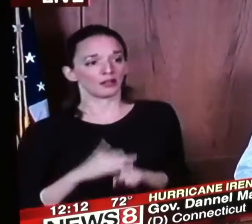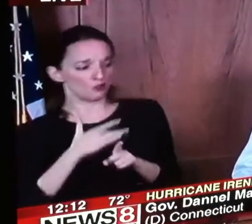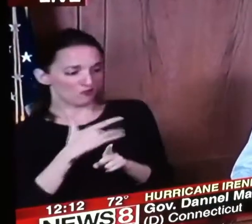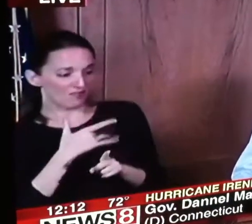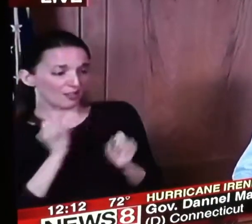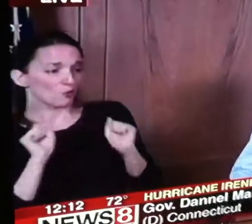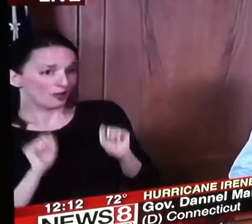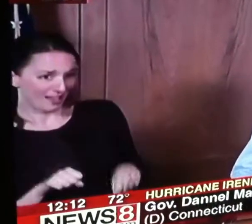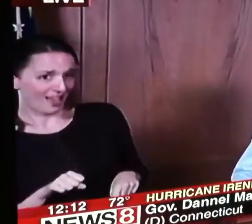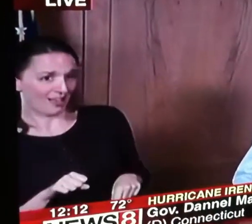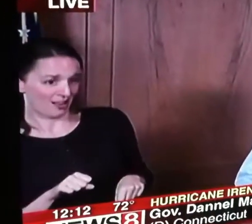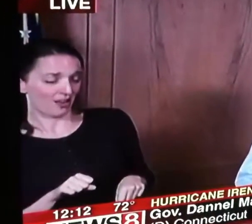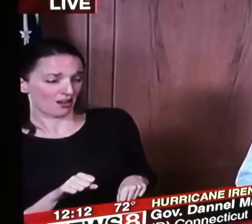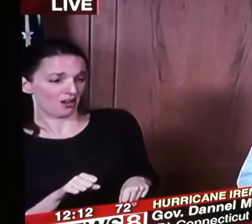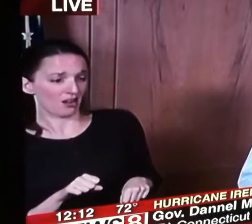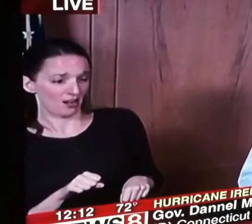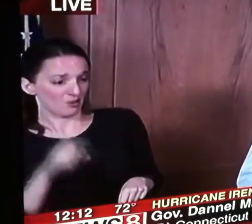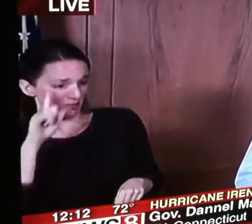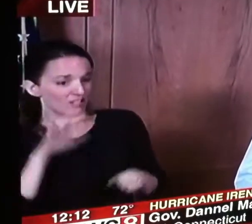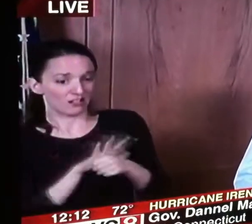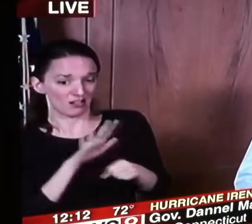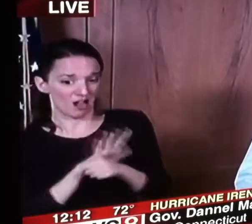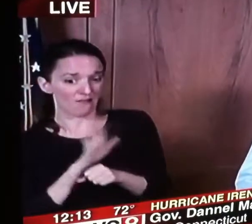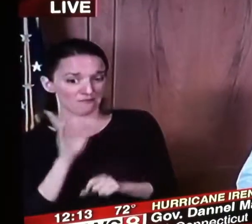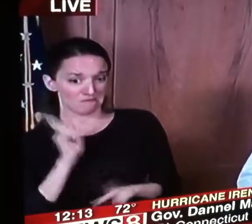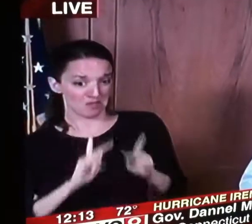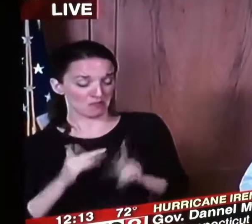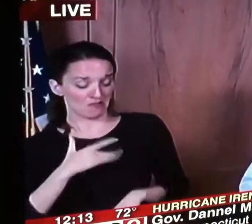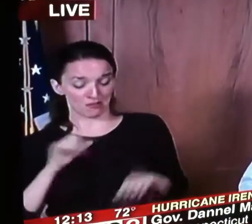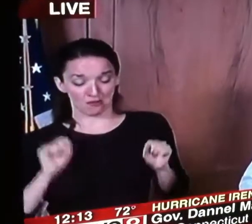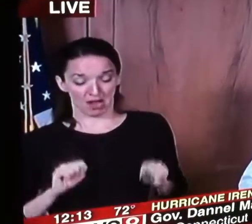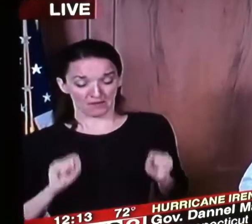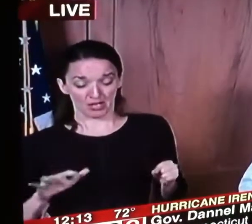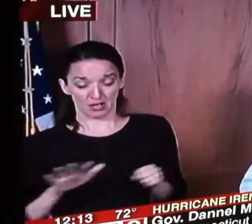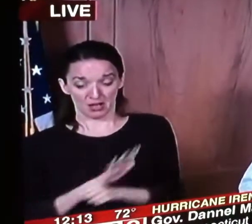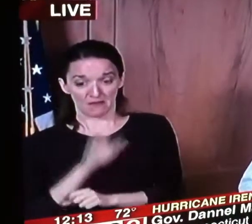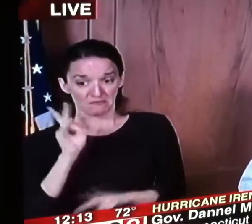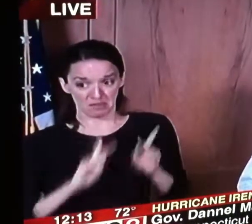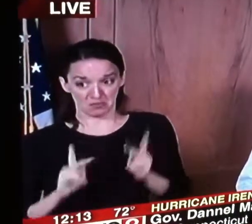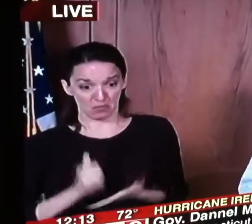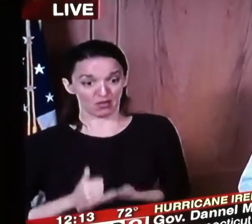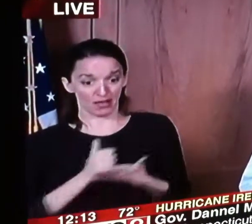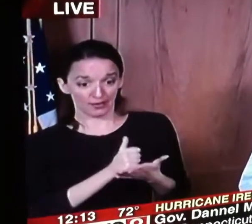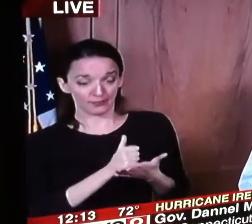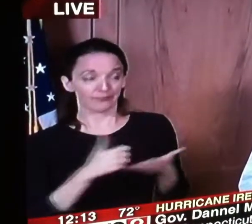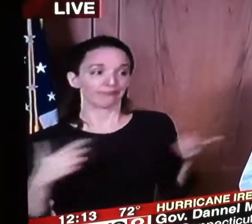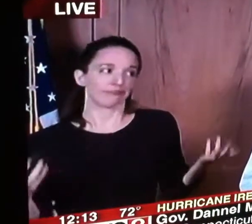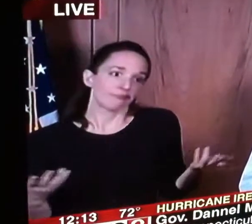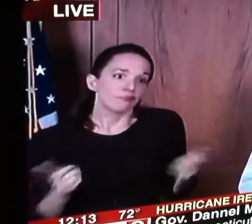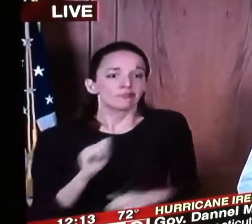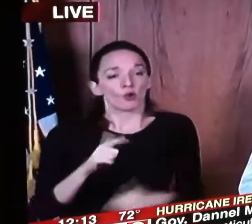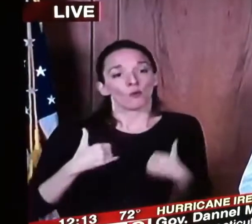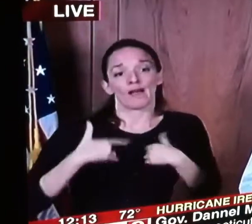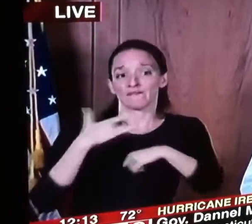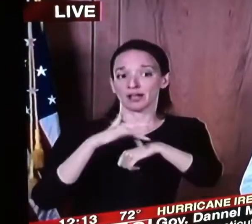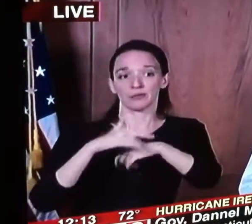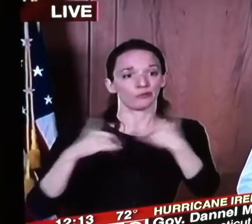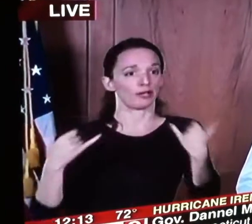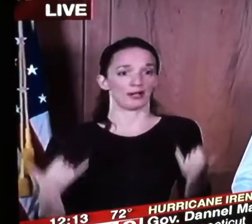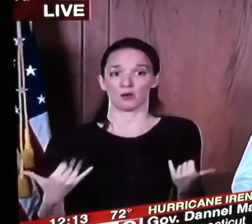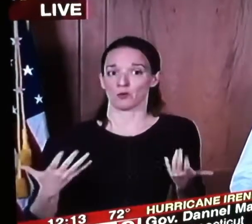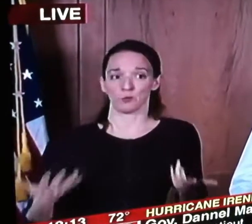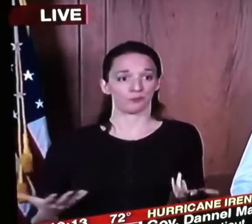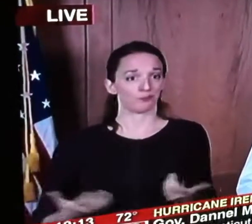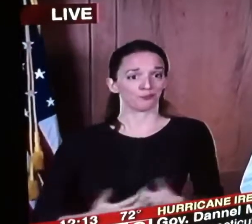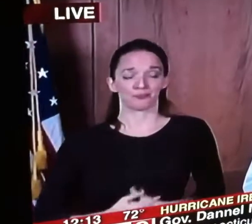well that's what we have available to us right now um uh and uh and we'll have available uh